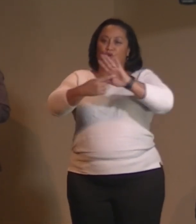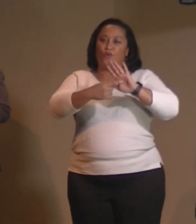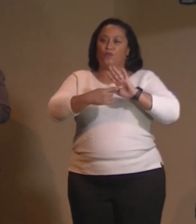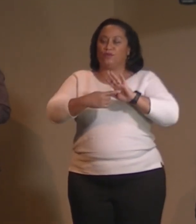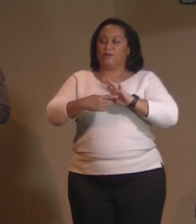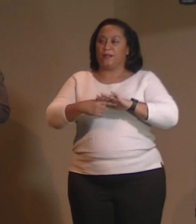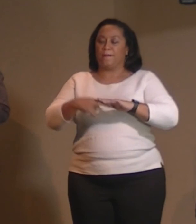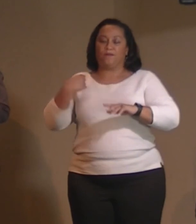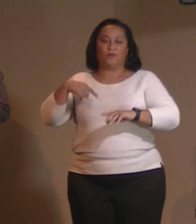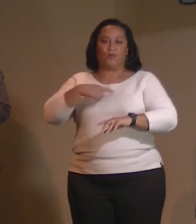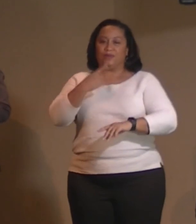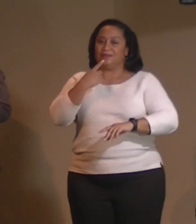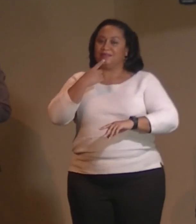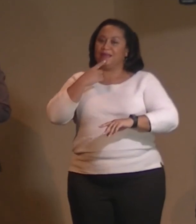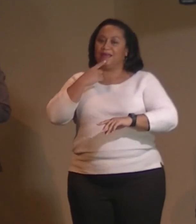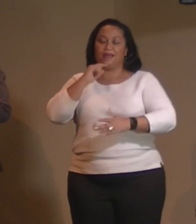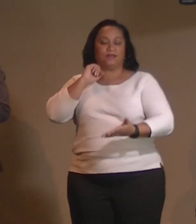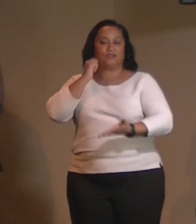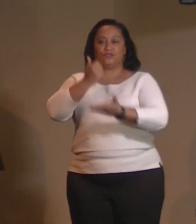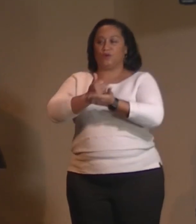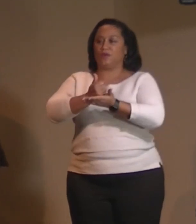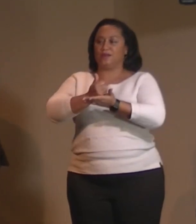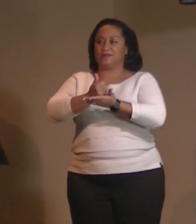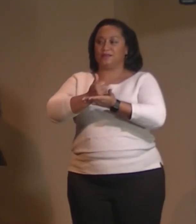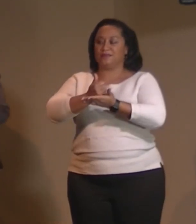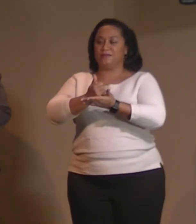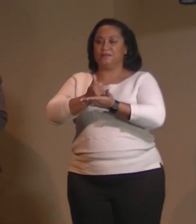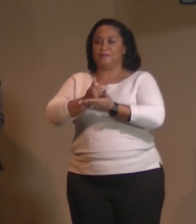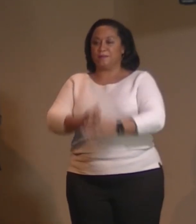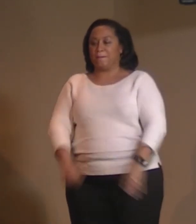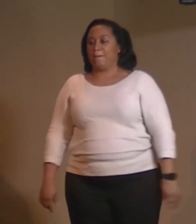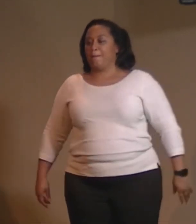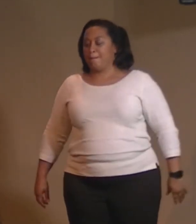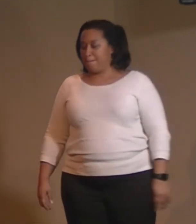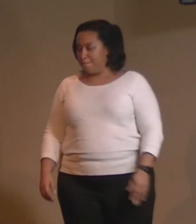us. We say, and so it is. Amen.